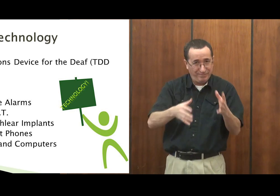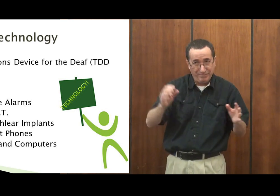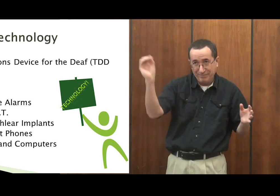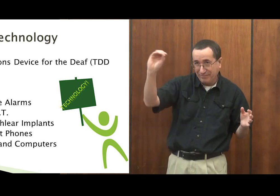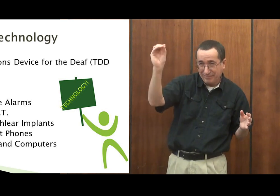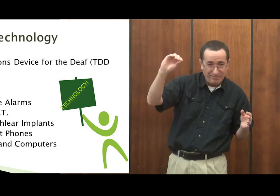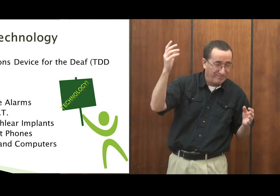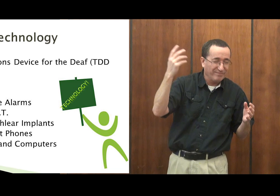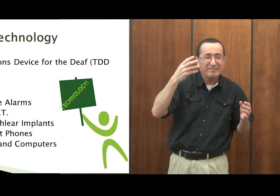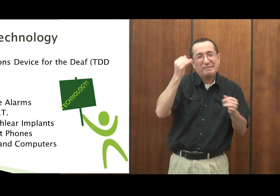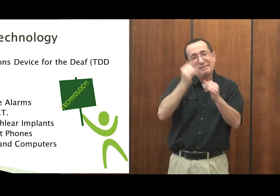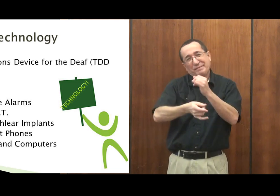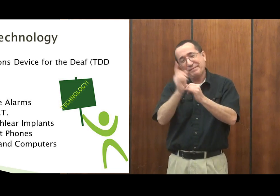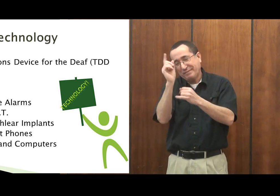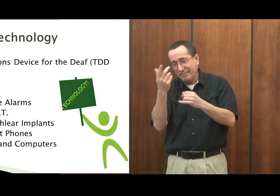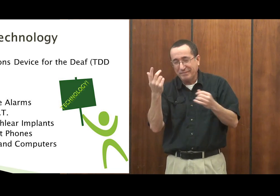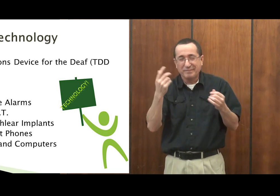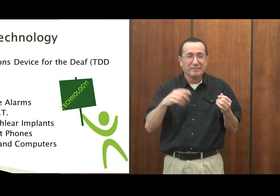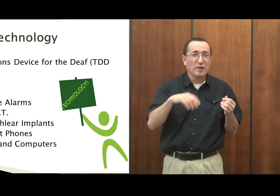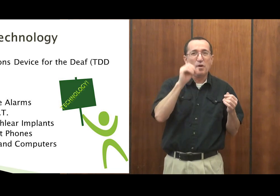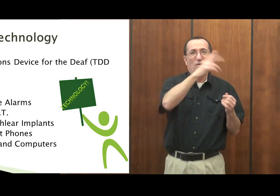I applied for a job. It was last minute.